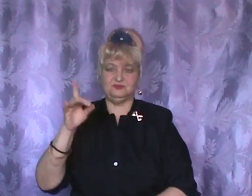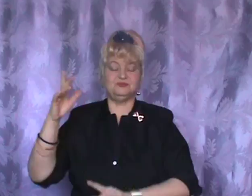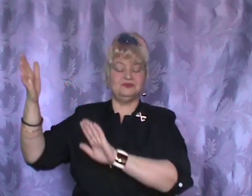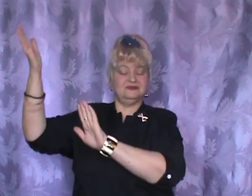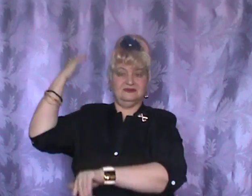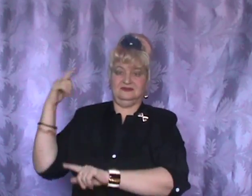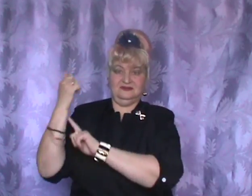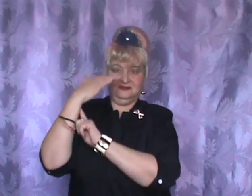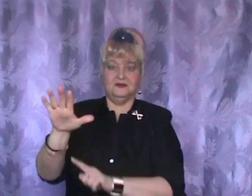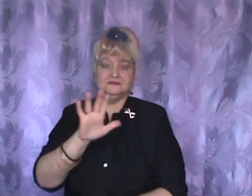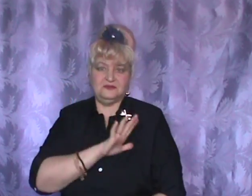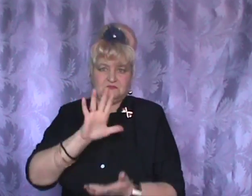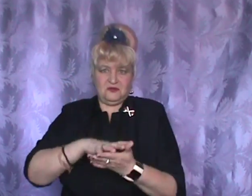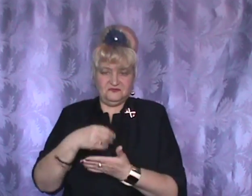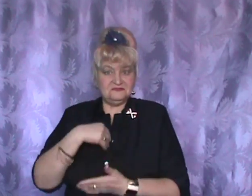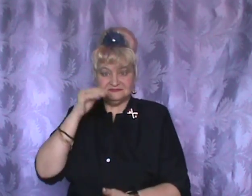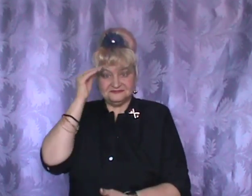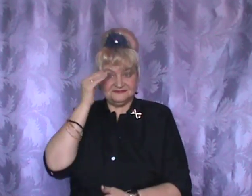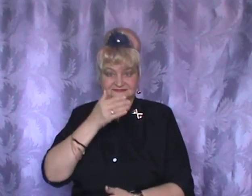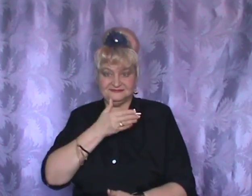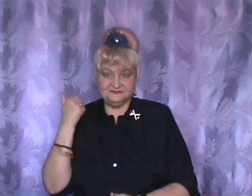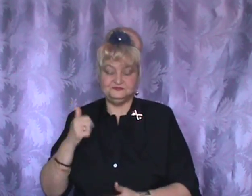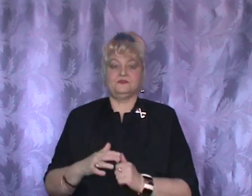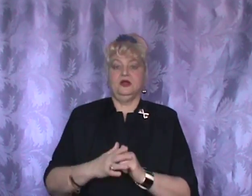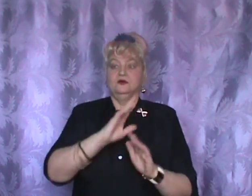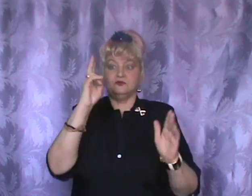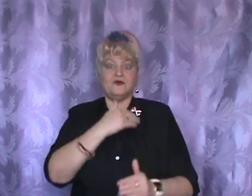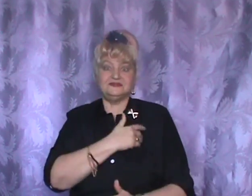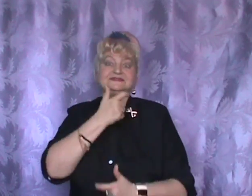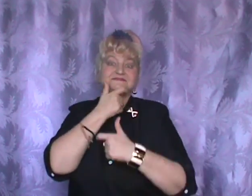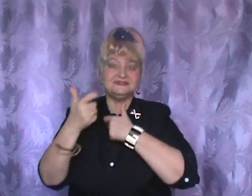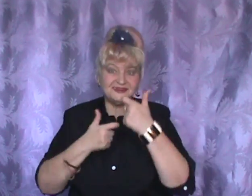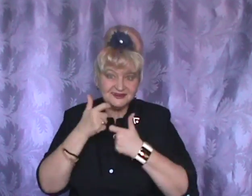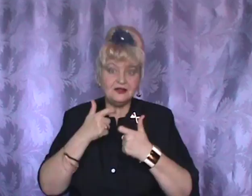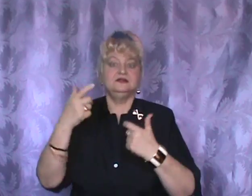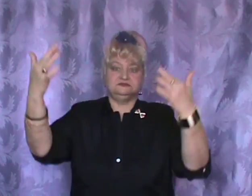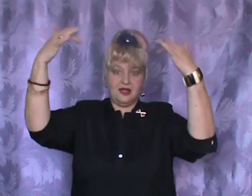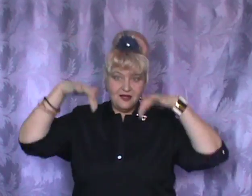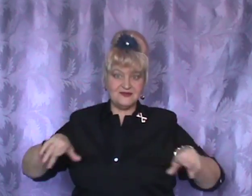like around the Literally that's right. And then Oh my god.